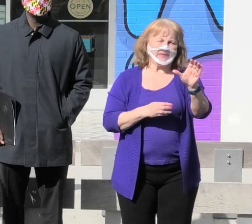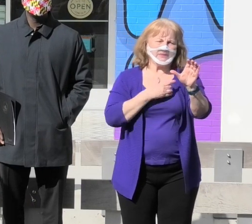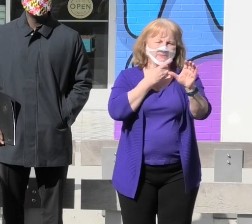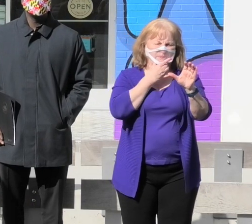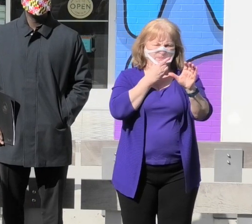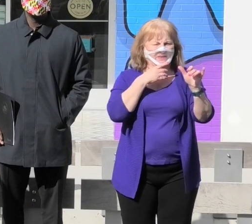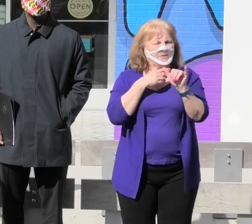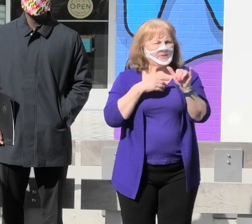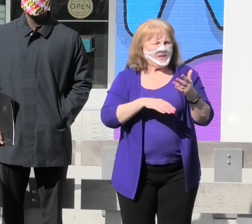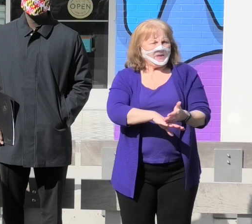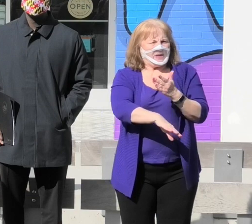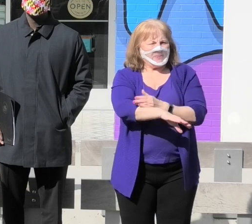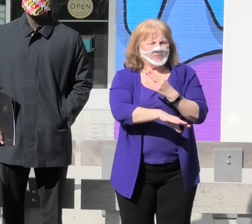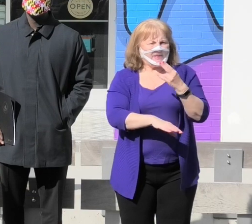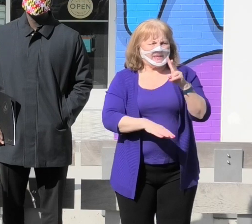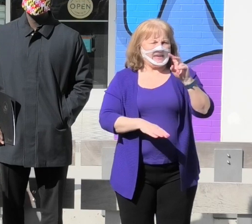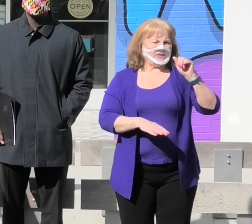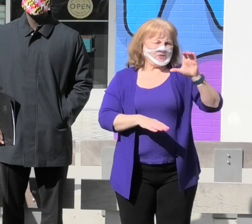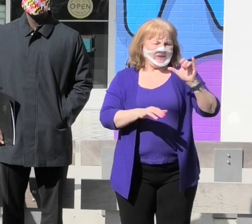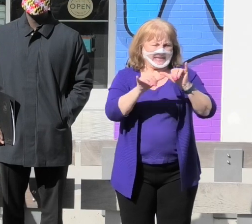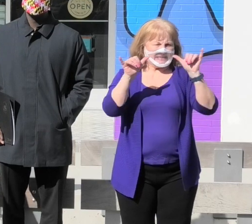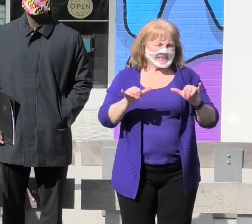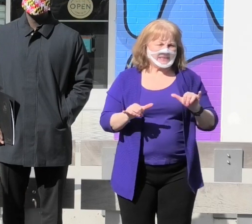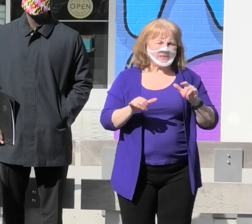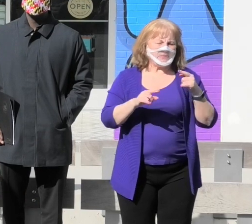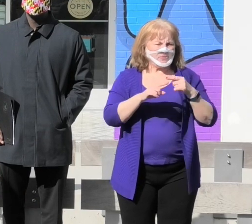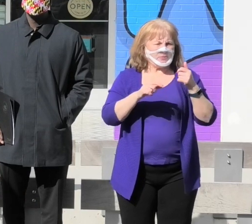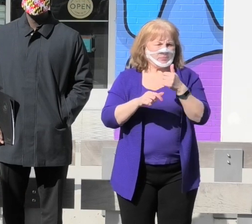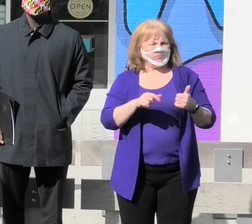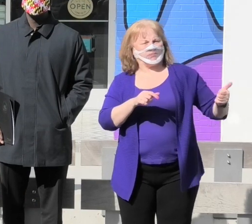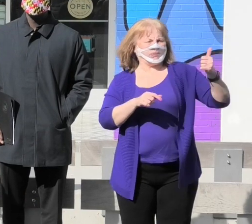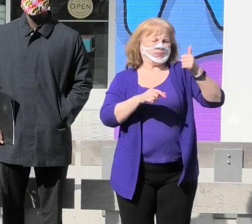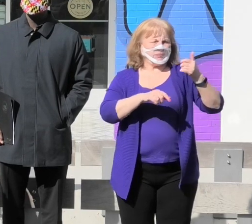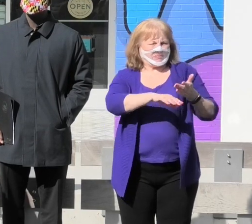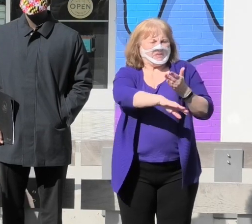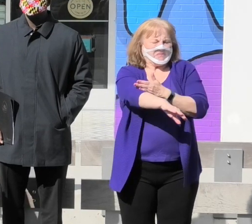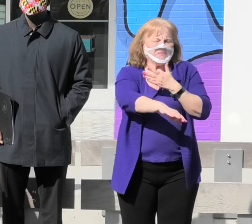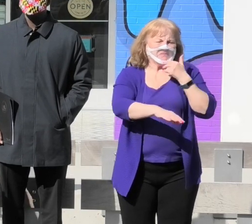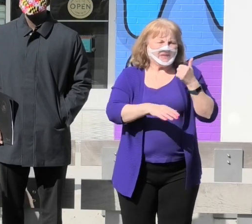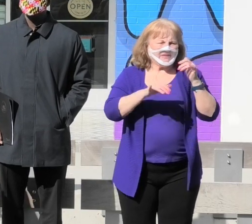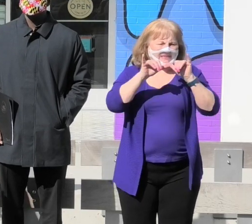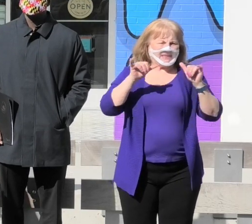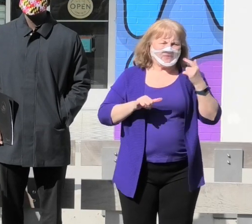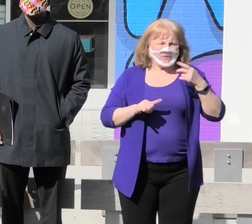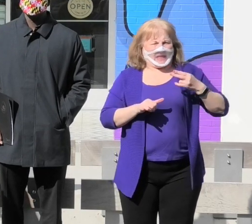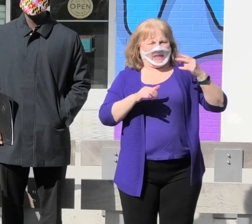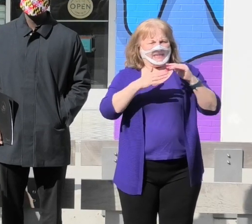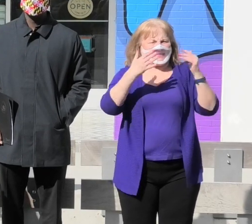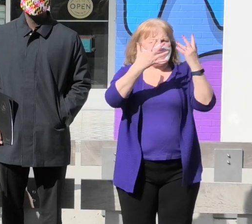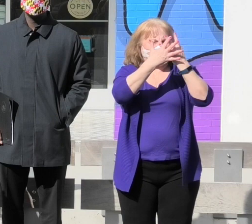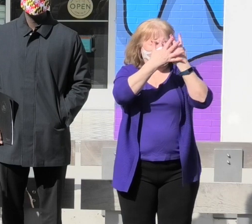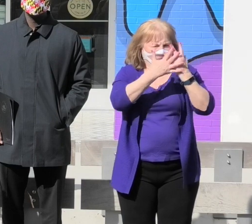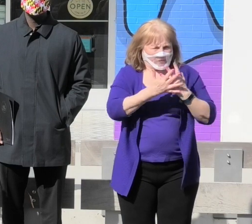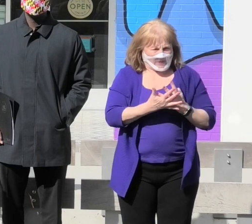We've also upgraded our HVAC system to MERV 13 filters, where possible for the highest level of filtration. We've